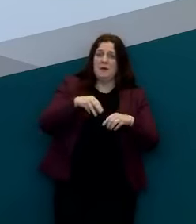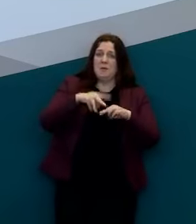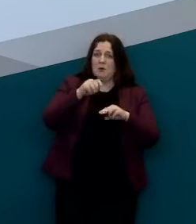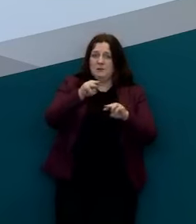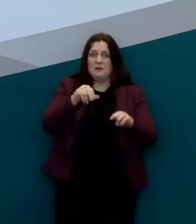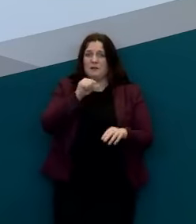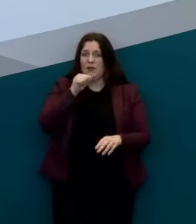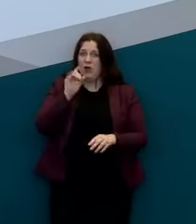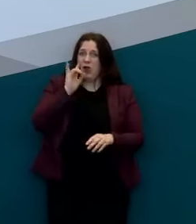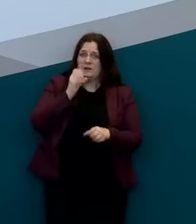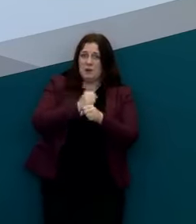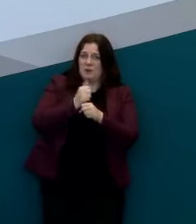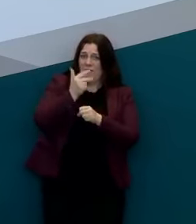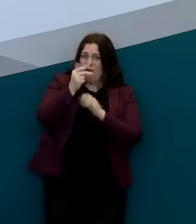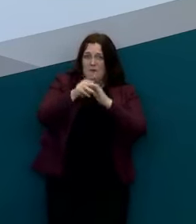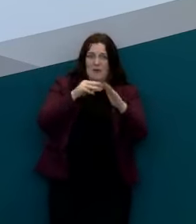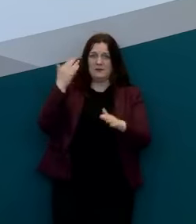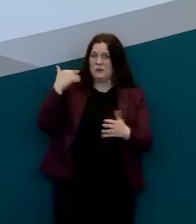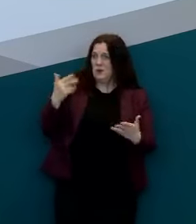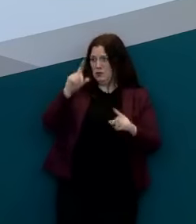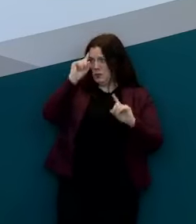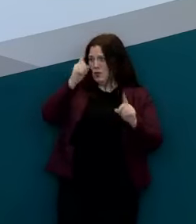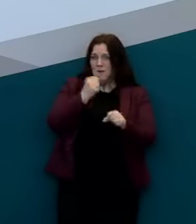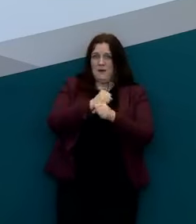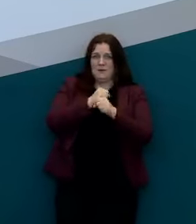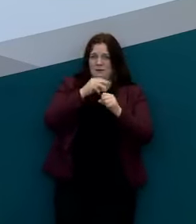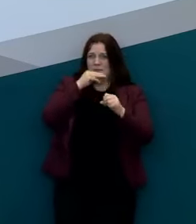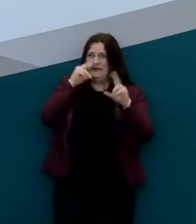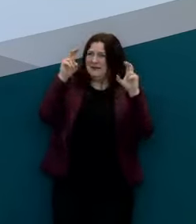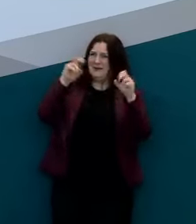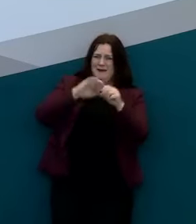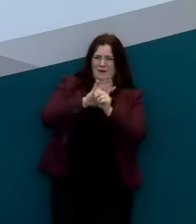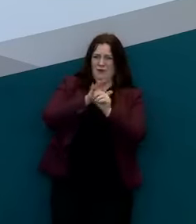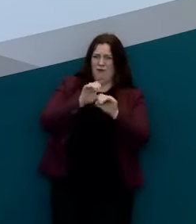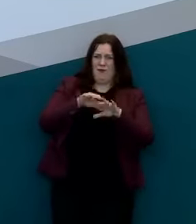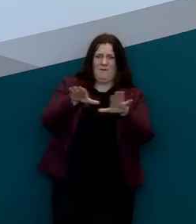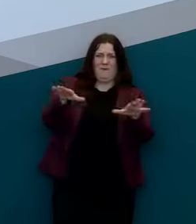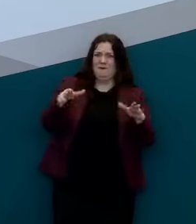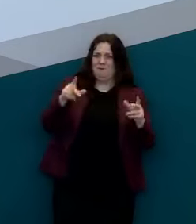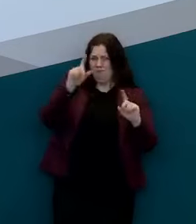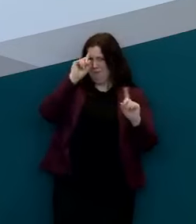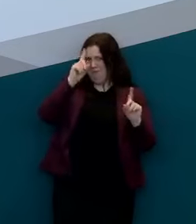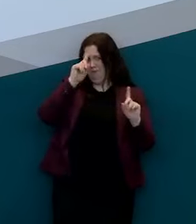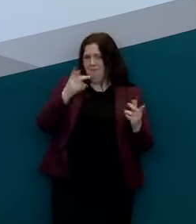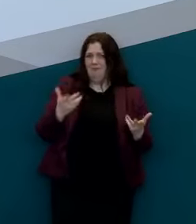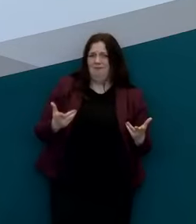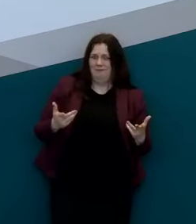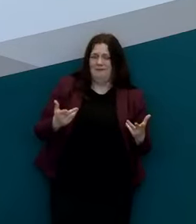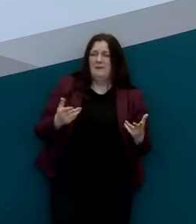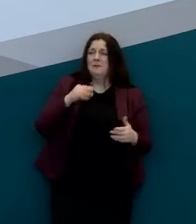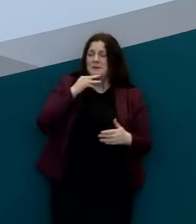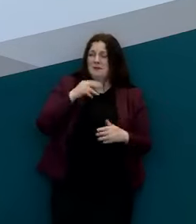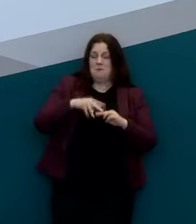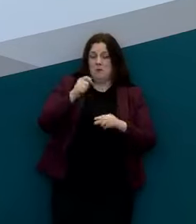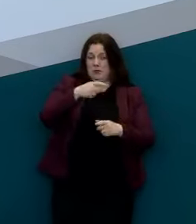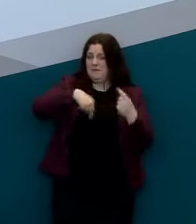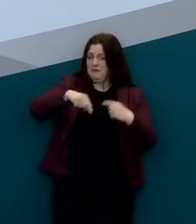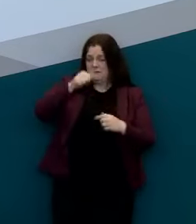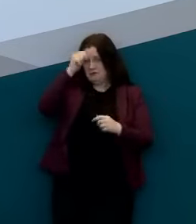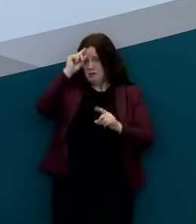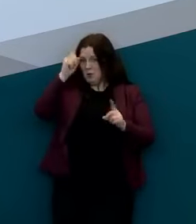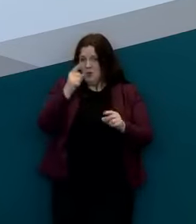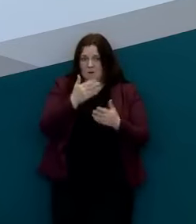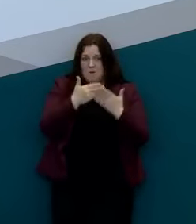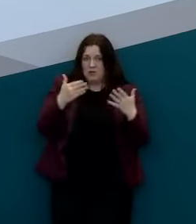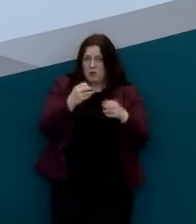hadn't heard about three months ago and and for the most part um and we knew very little about at the beginning